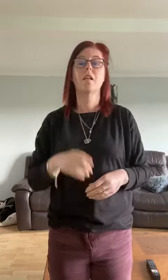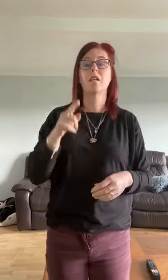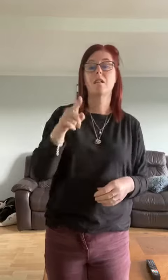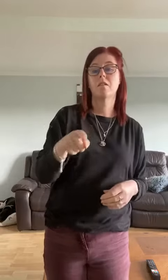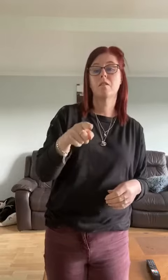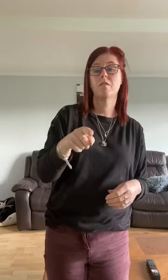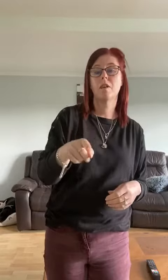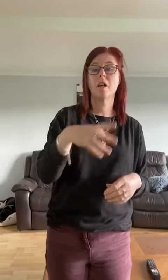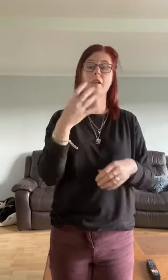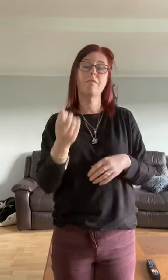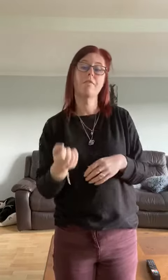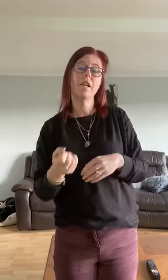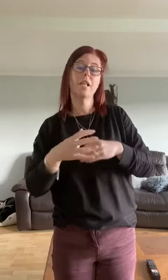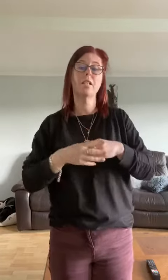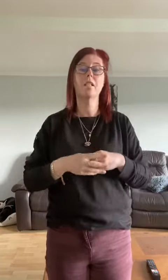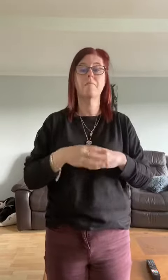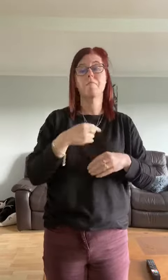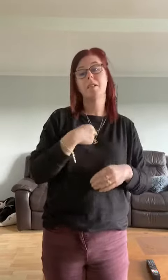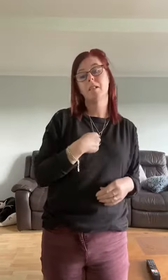You've got a friend in me